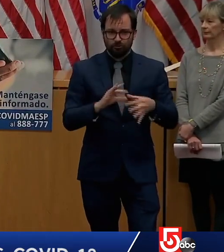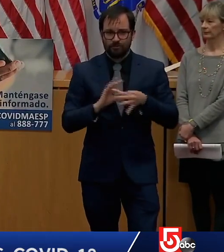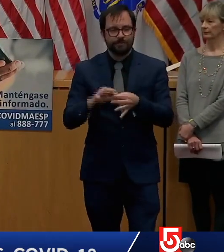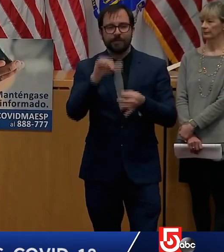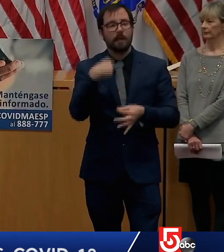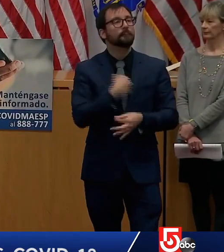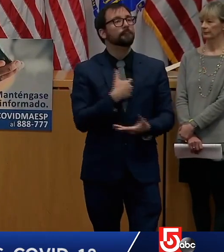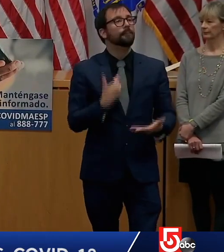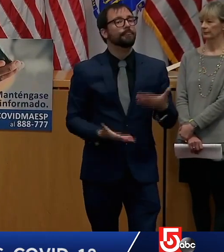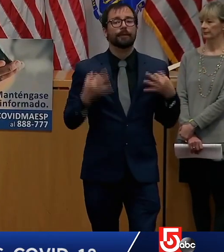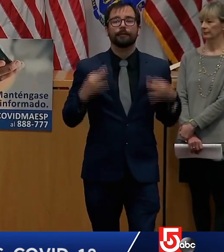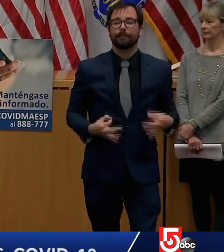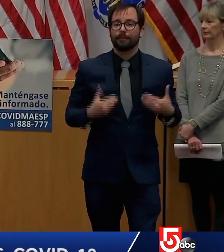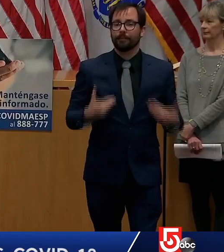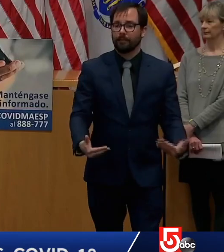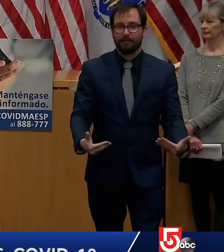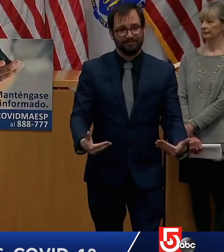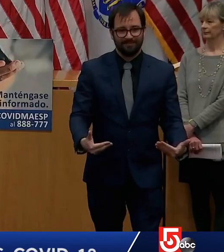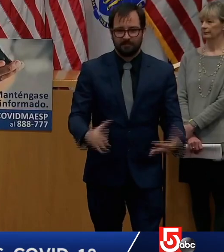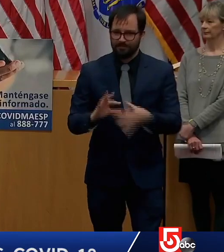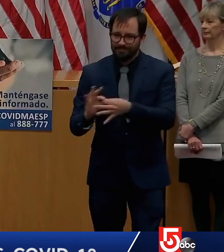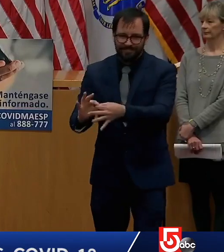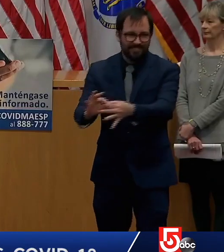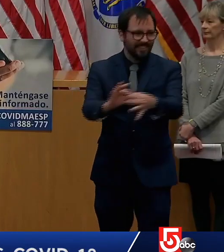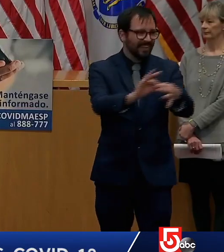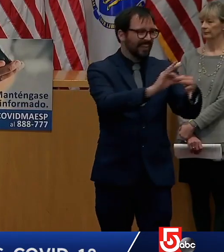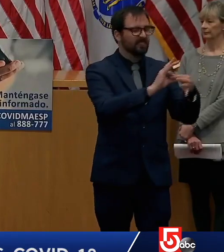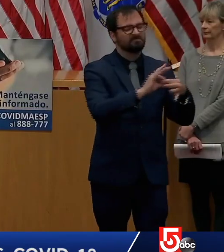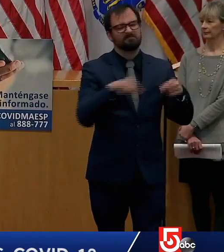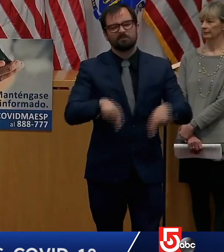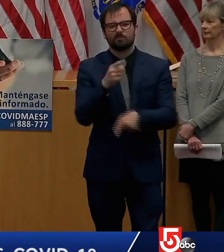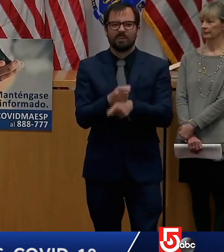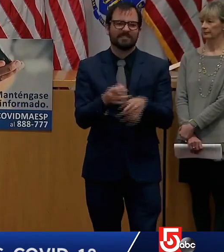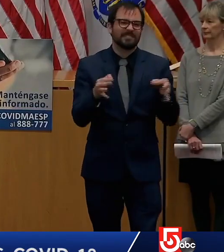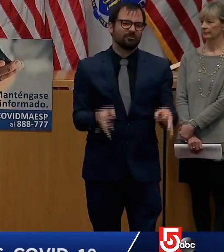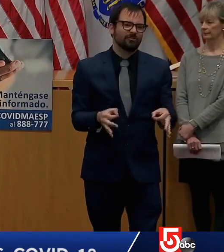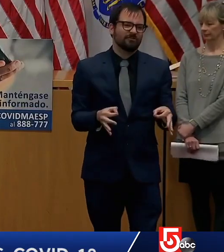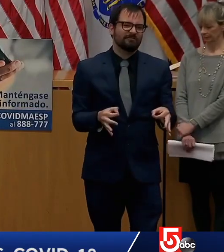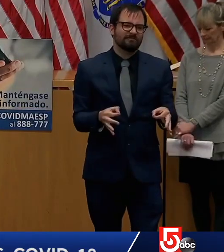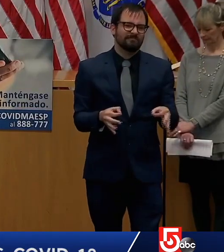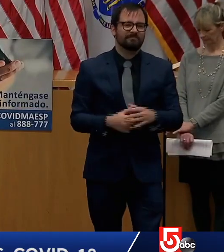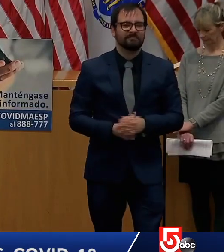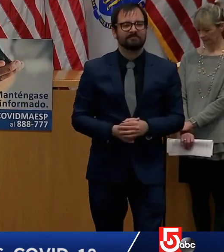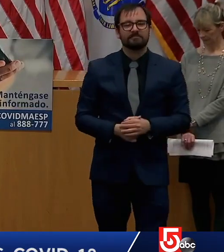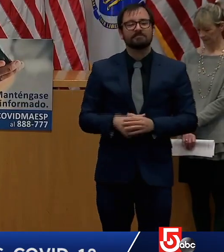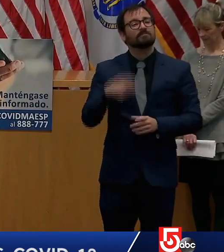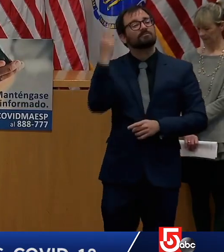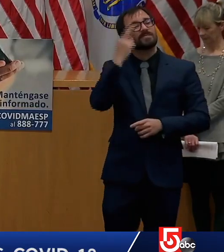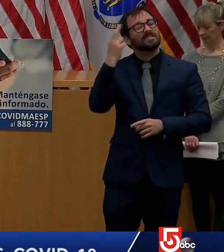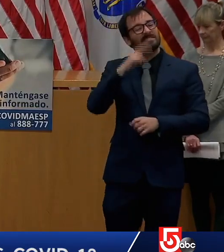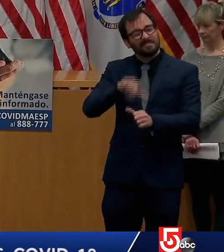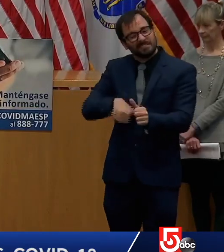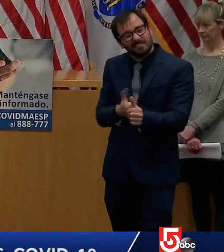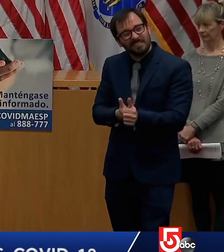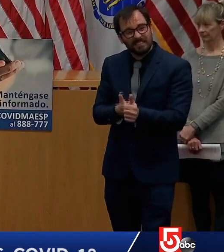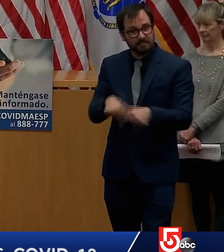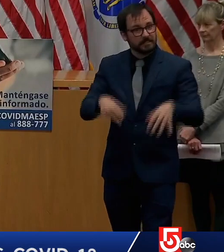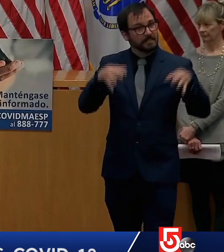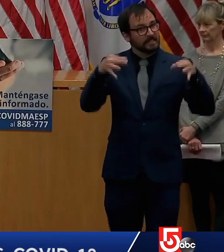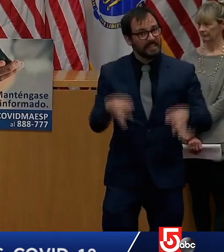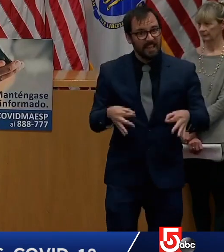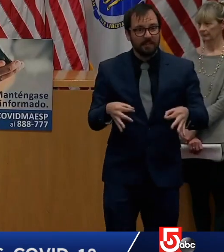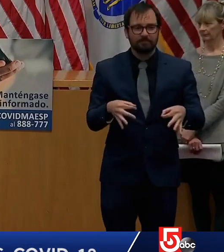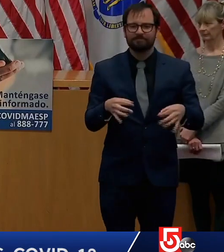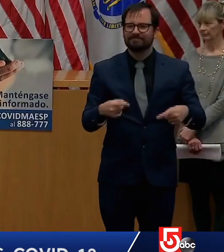driven uh primarily around the safety and well-being of the students and the people